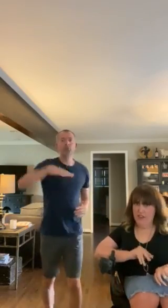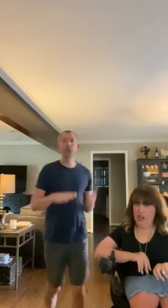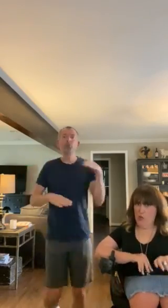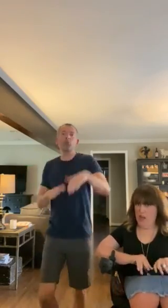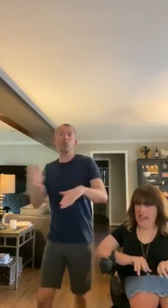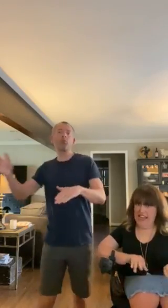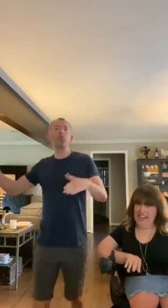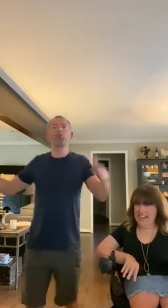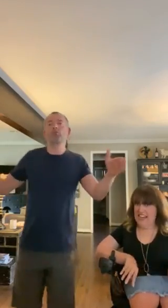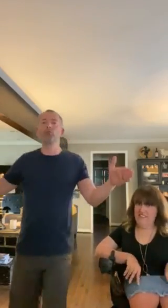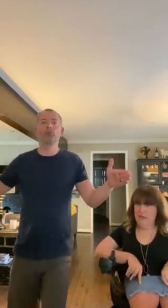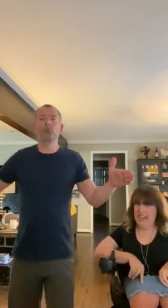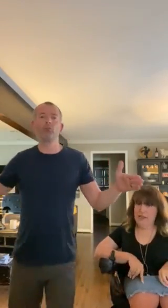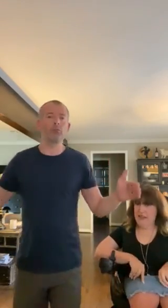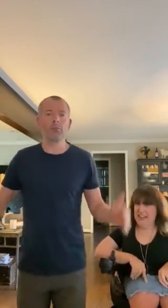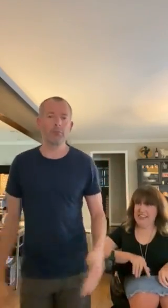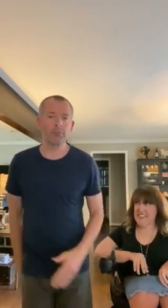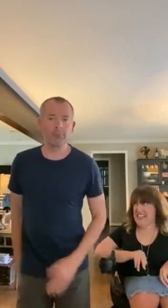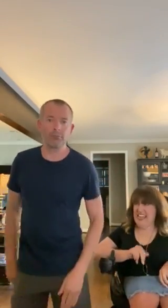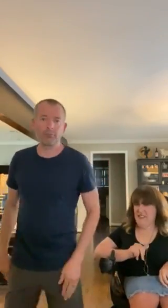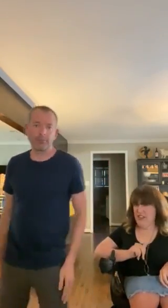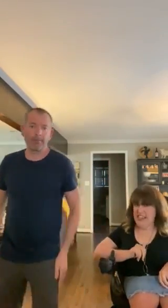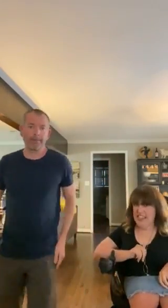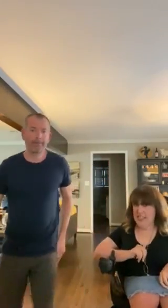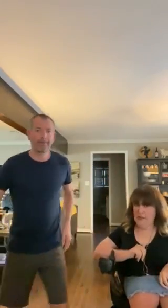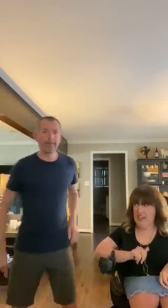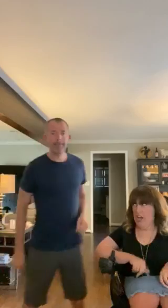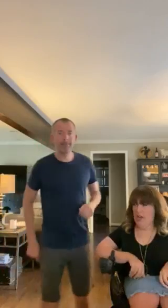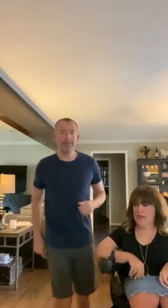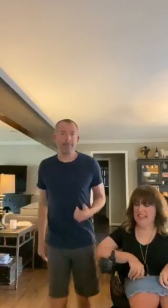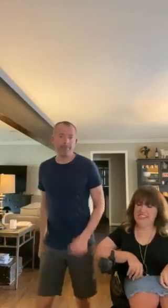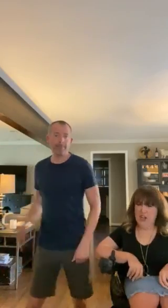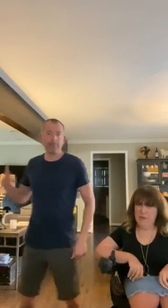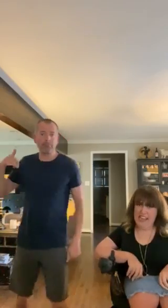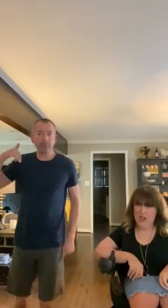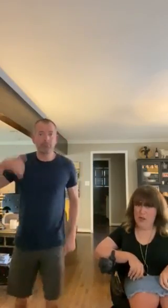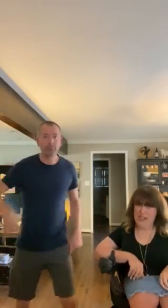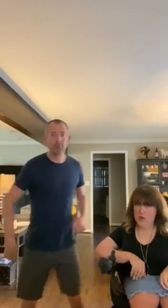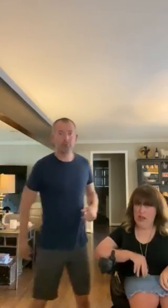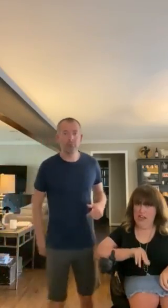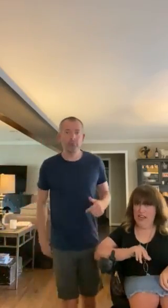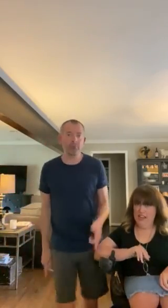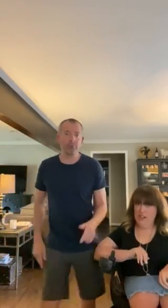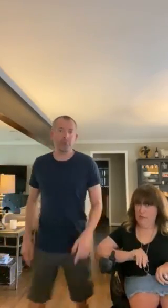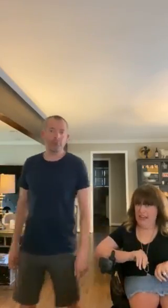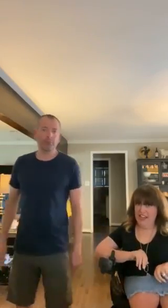wide enough baby you need to call me no matter where you are no matter